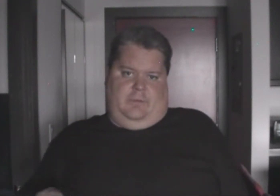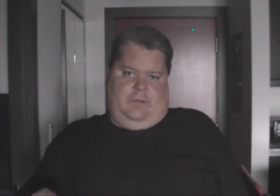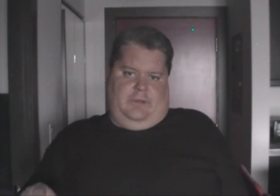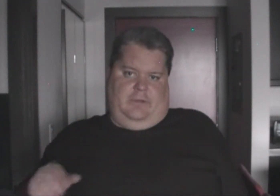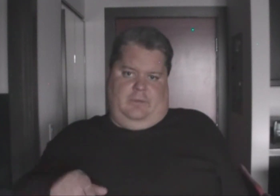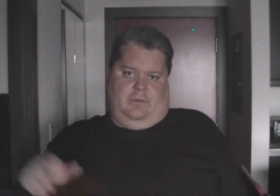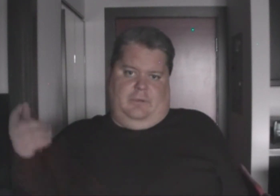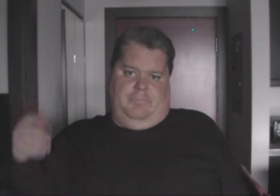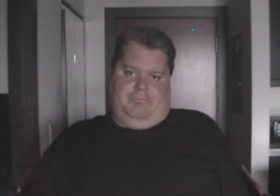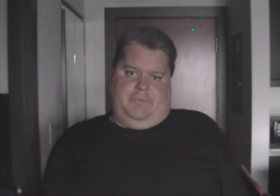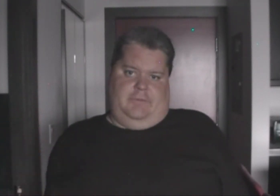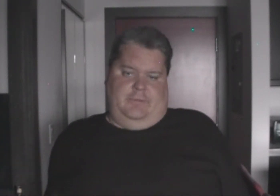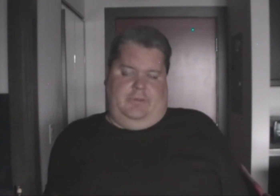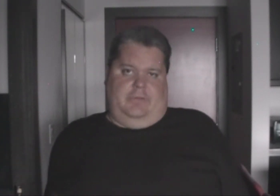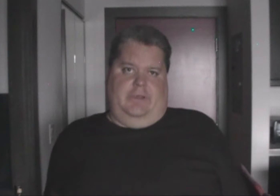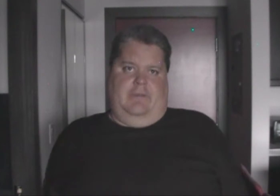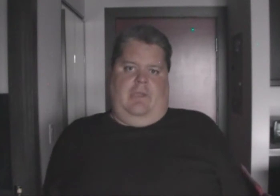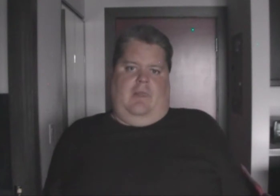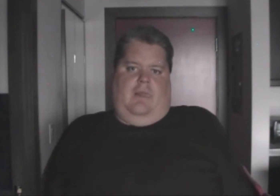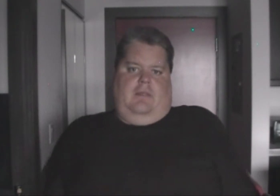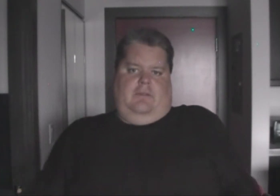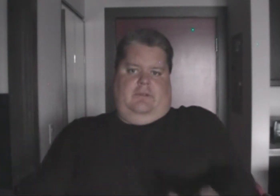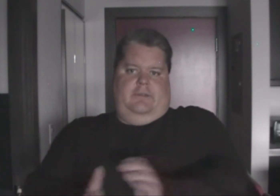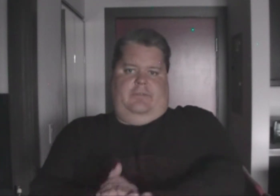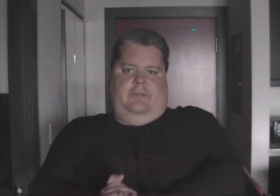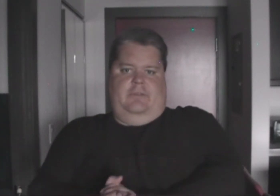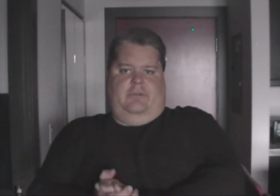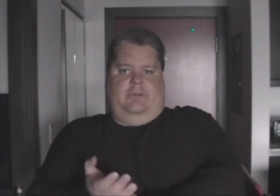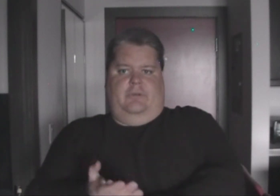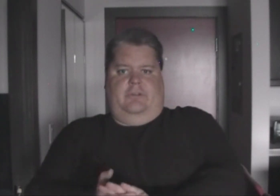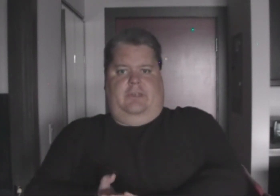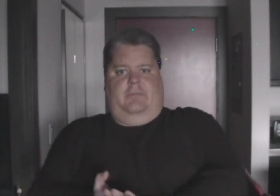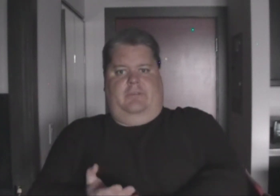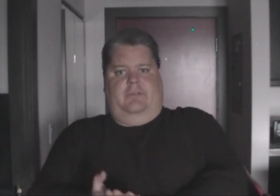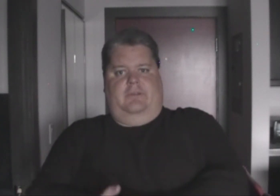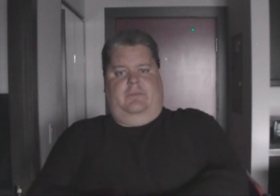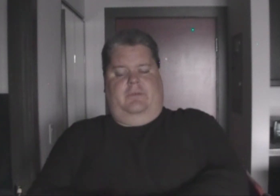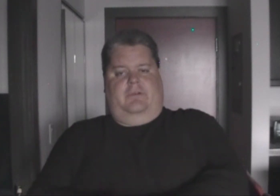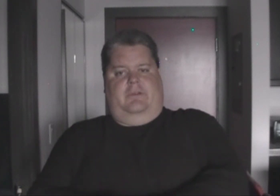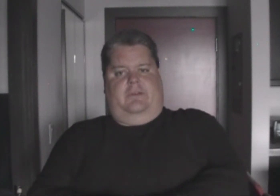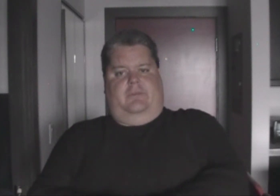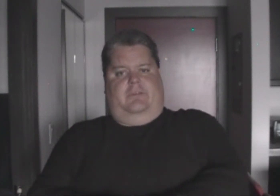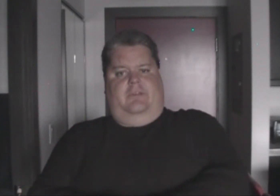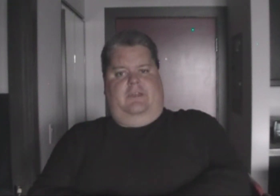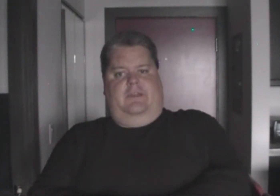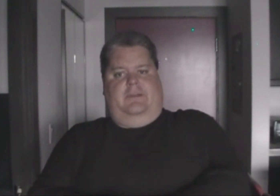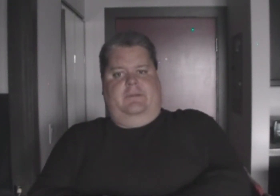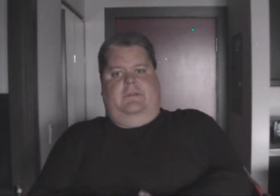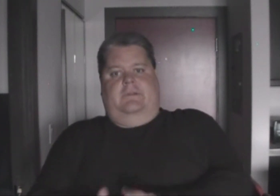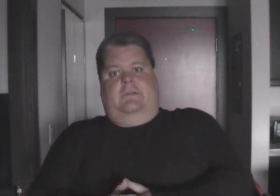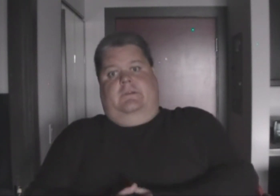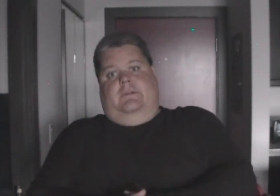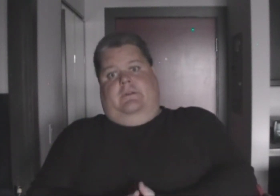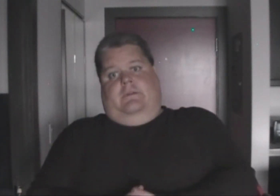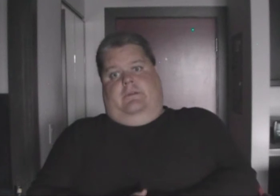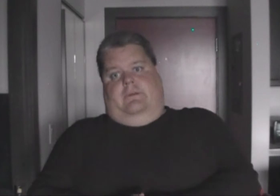-O-Lolo, if I've said it right. So I definitely enjoyed those games. mean, when it comes to the, uh, you know,